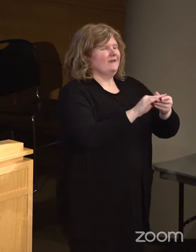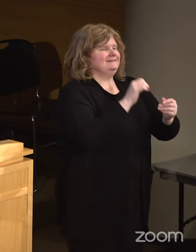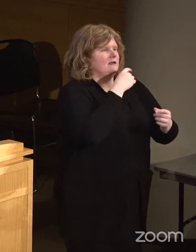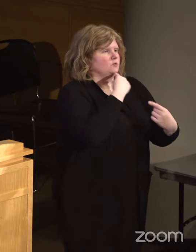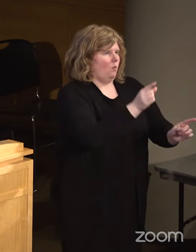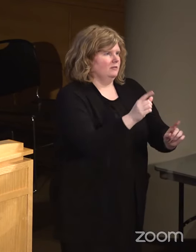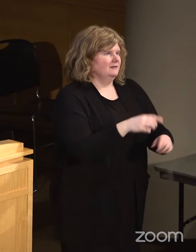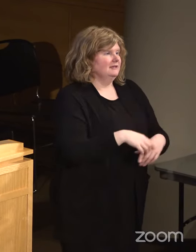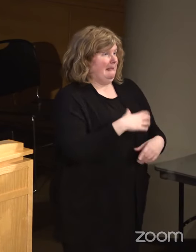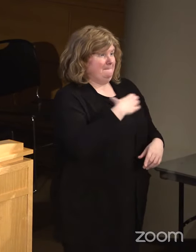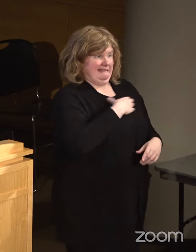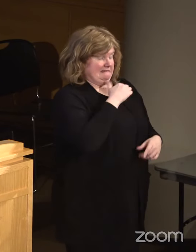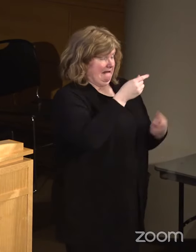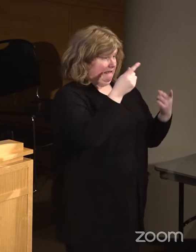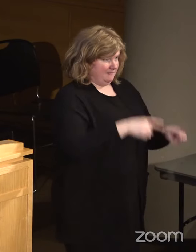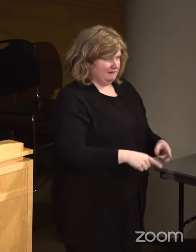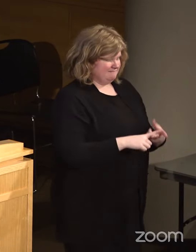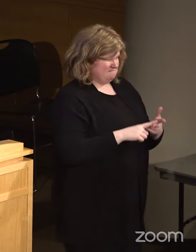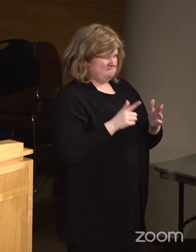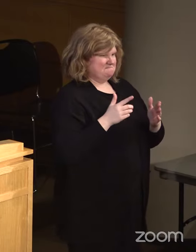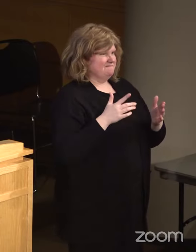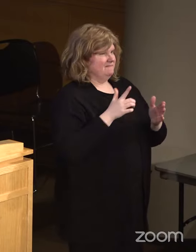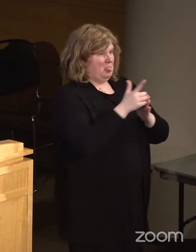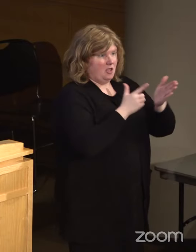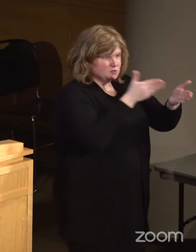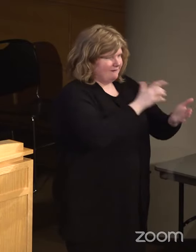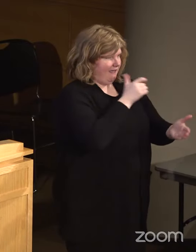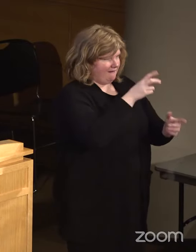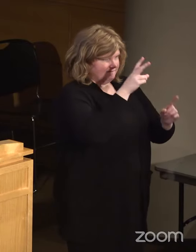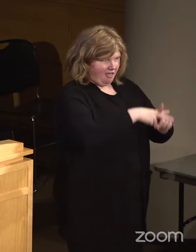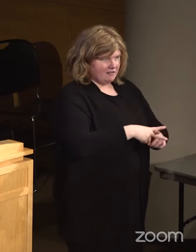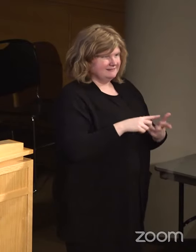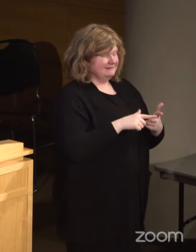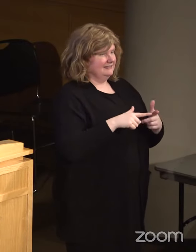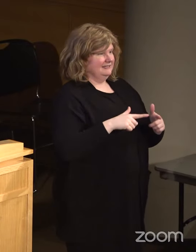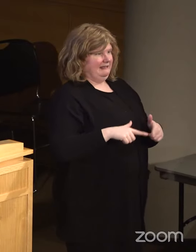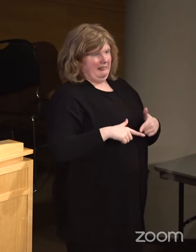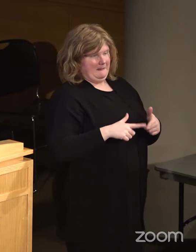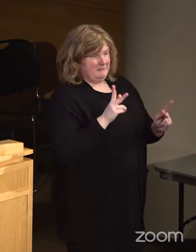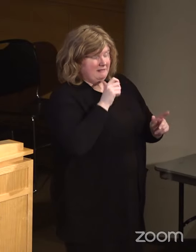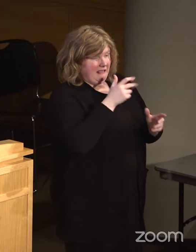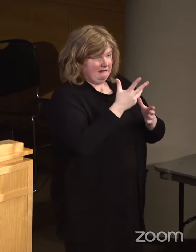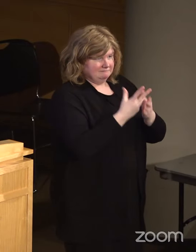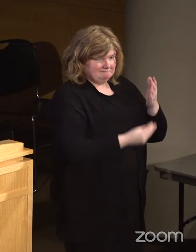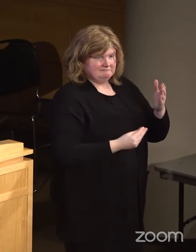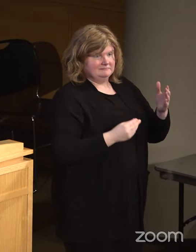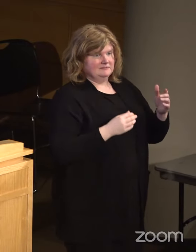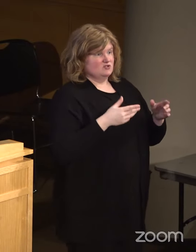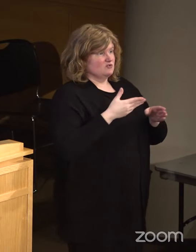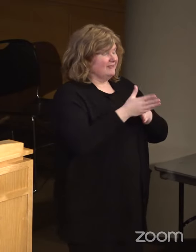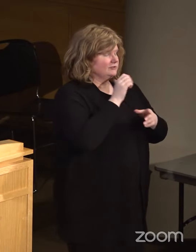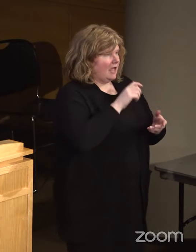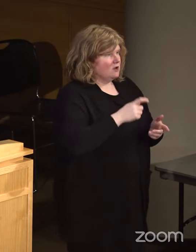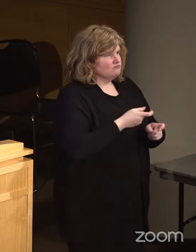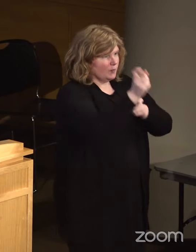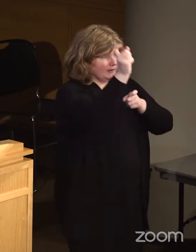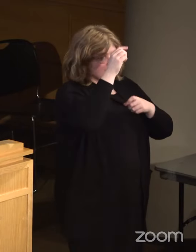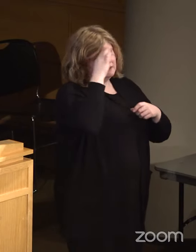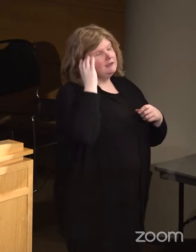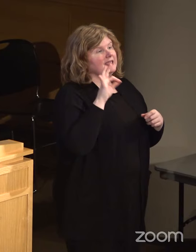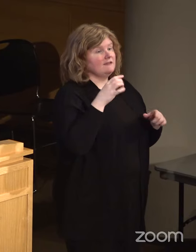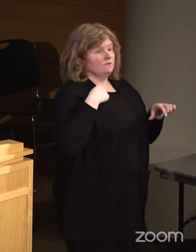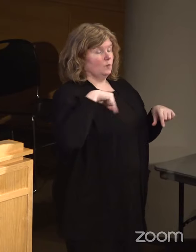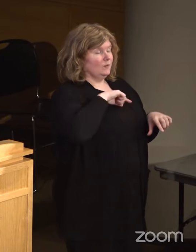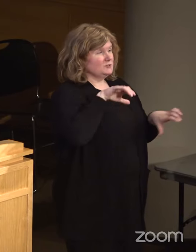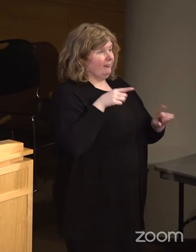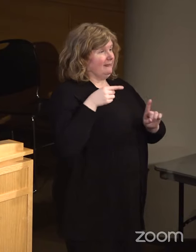complaints not made, litigation not filed, lives not lost, careers not ruined. If we do this